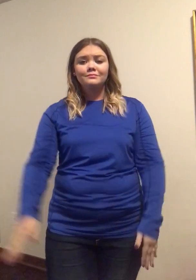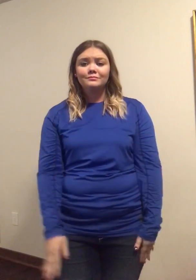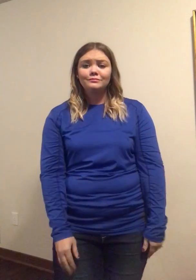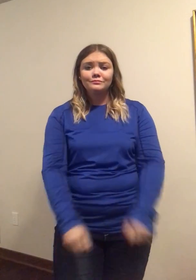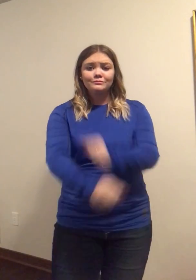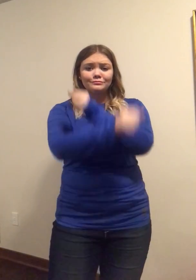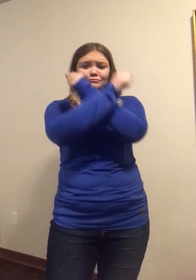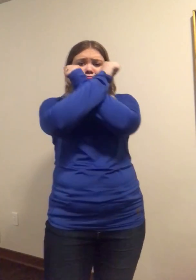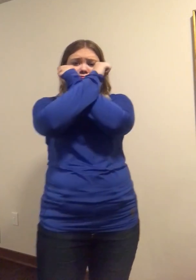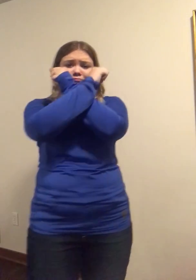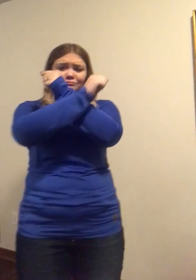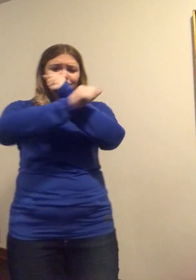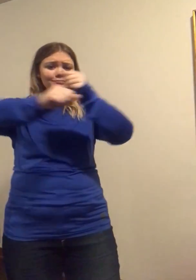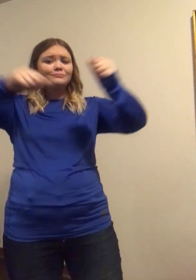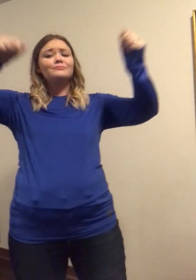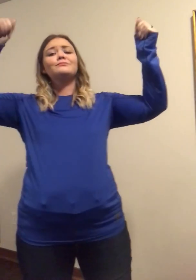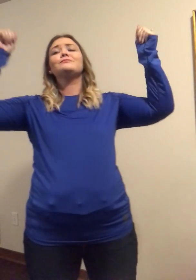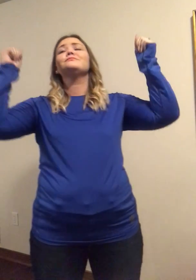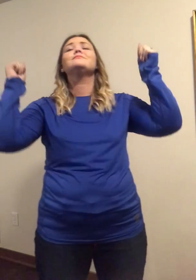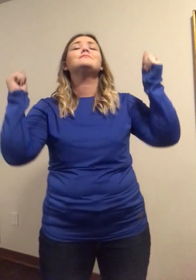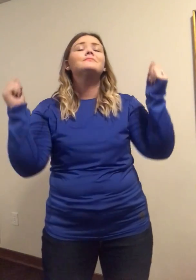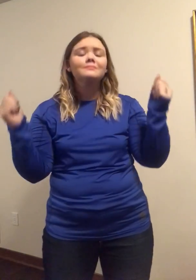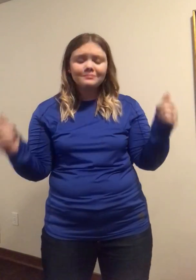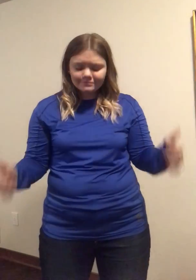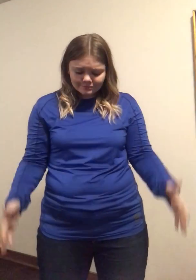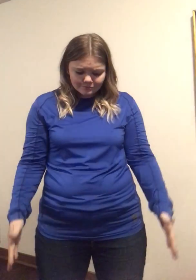of Jesus what a Savior.